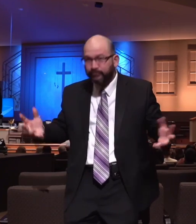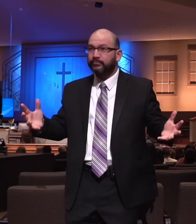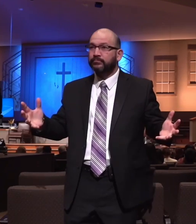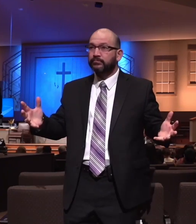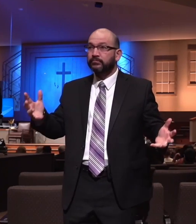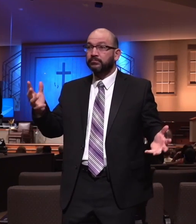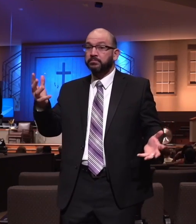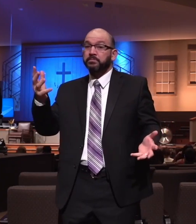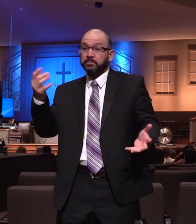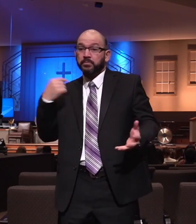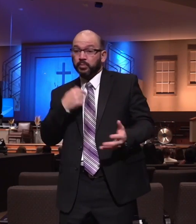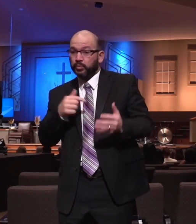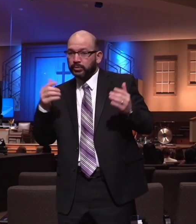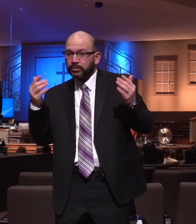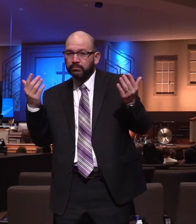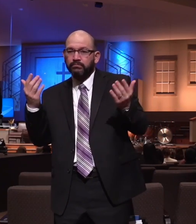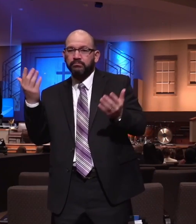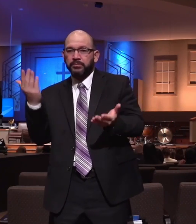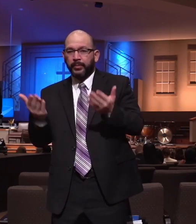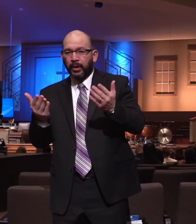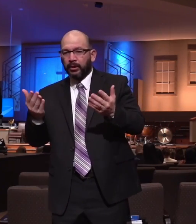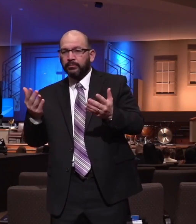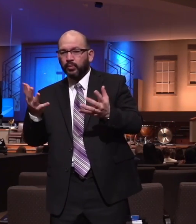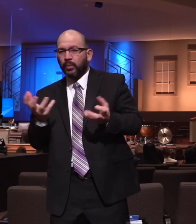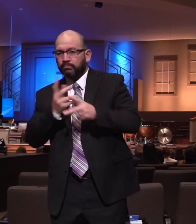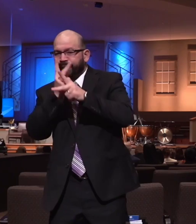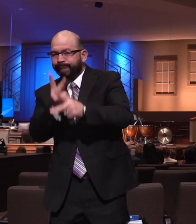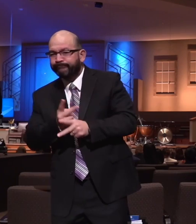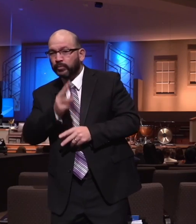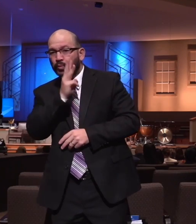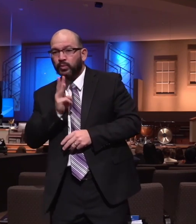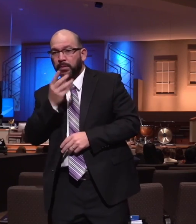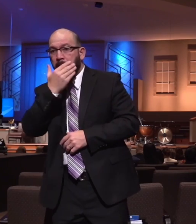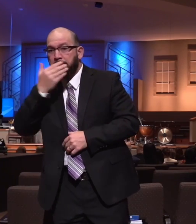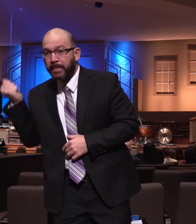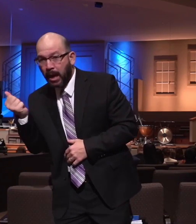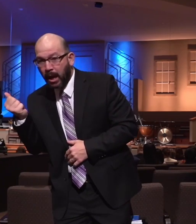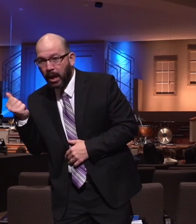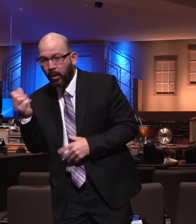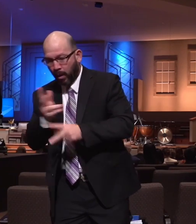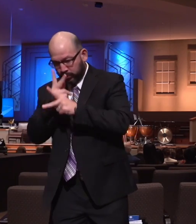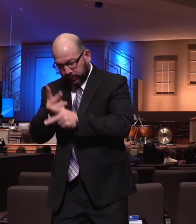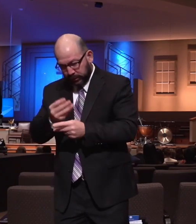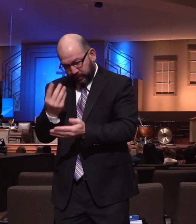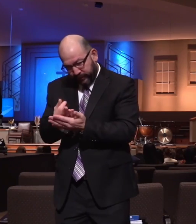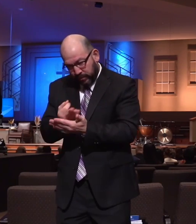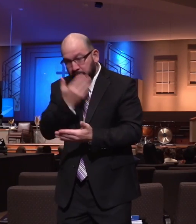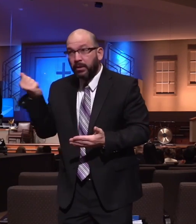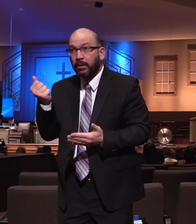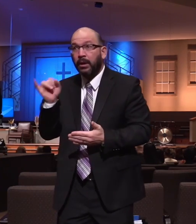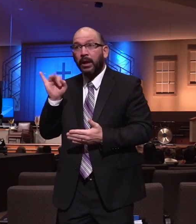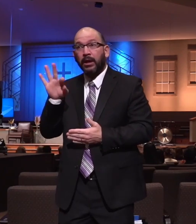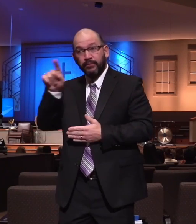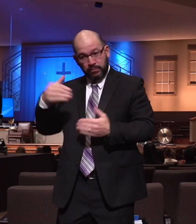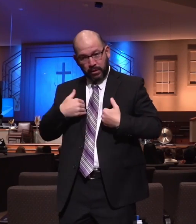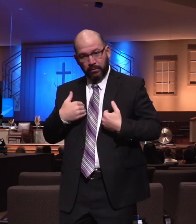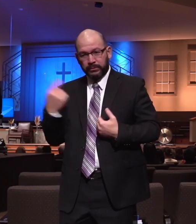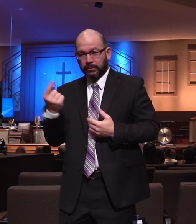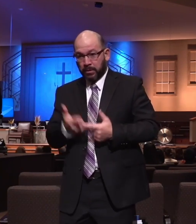of the church, whether it's finances or missionaries, whatever it is. In your life, if there's something that matters to you, you make assessment of it.